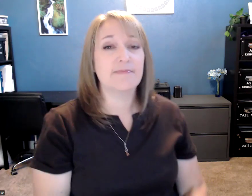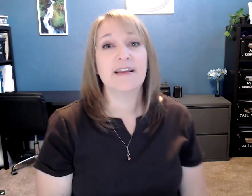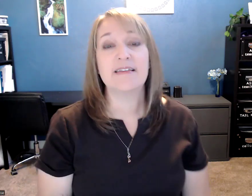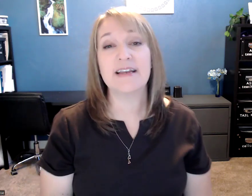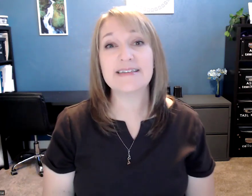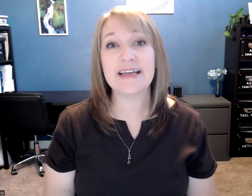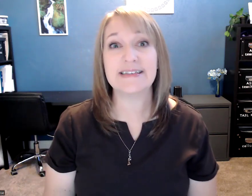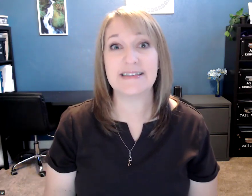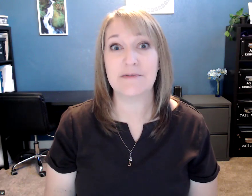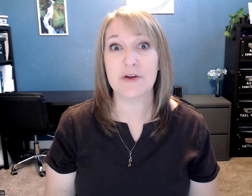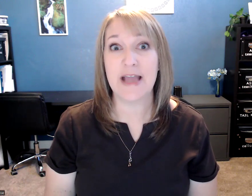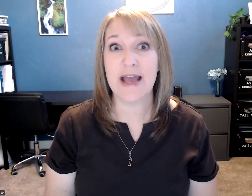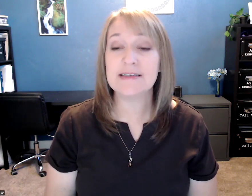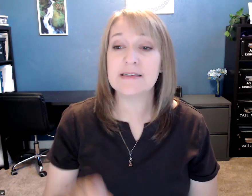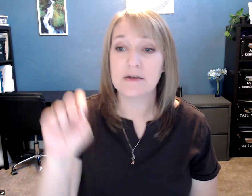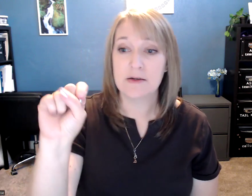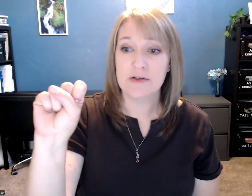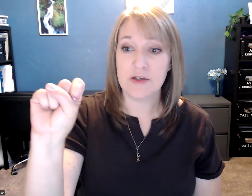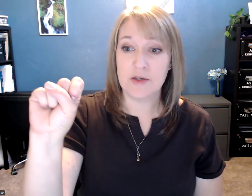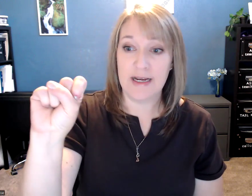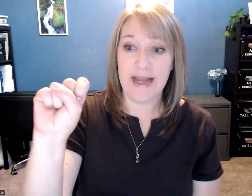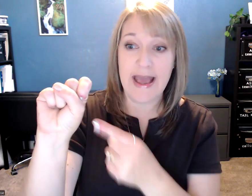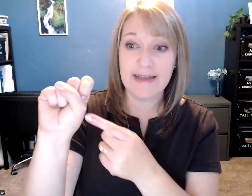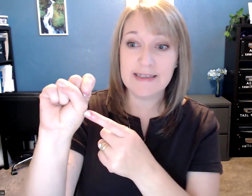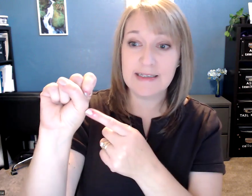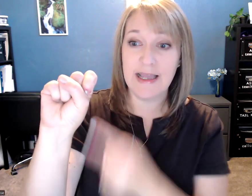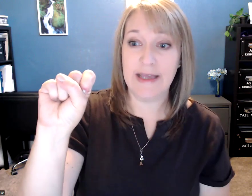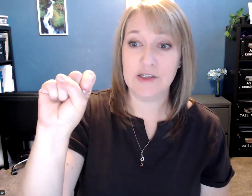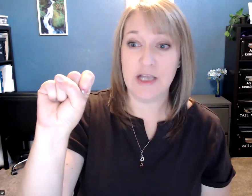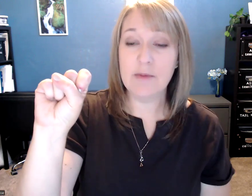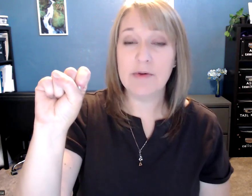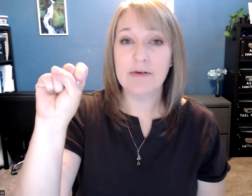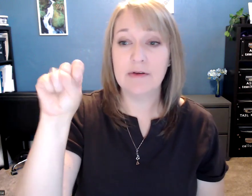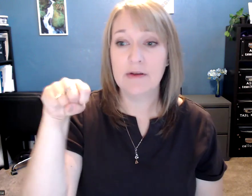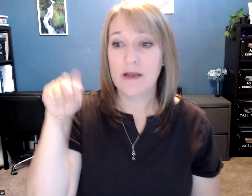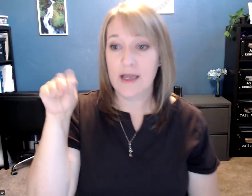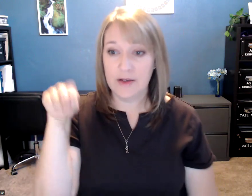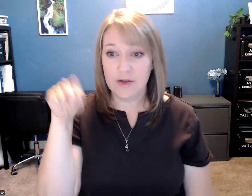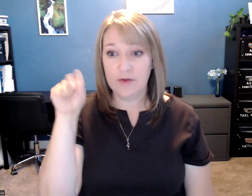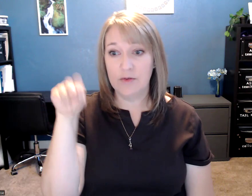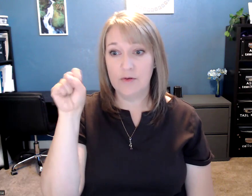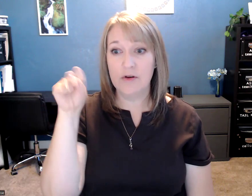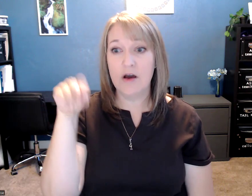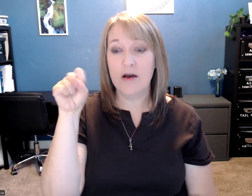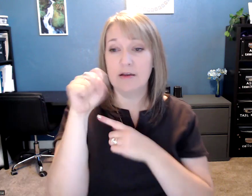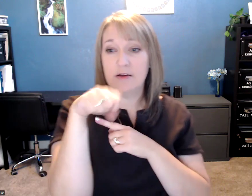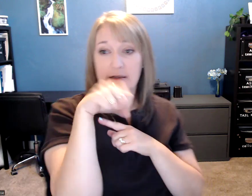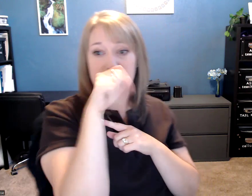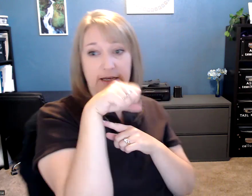The next sign is the sign for yes. So you want an S hand shape and you nod. It's like